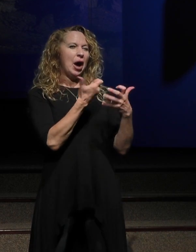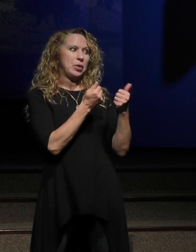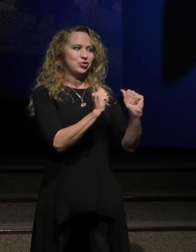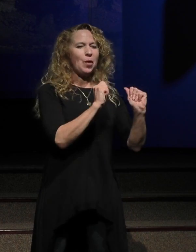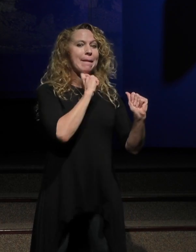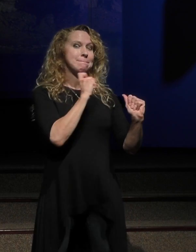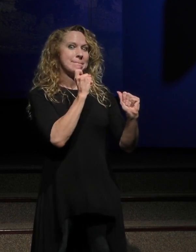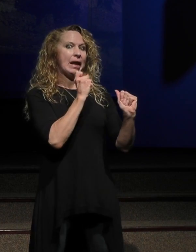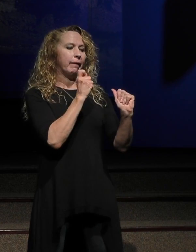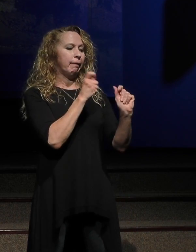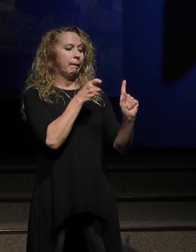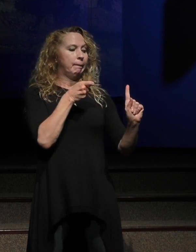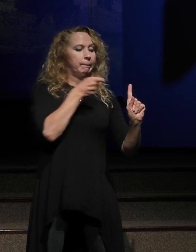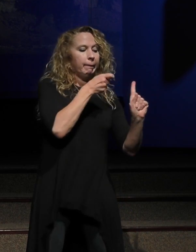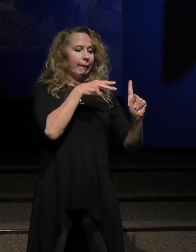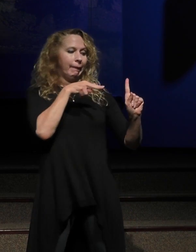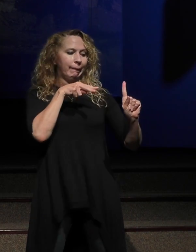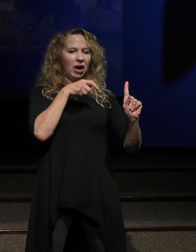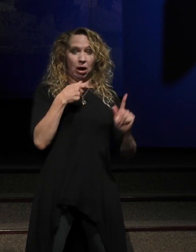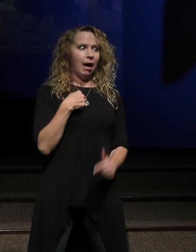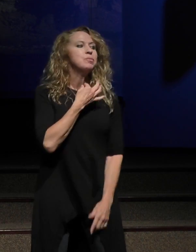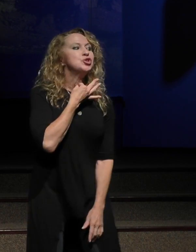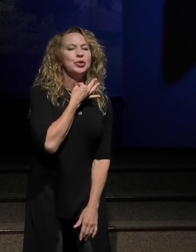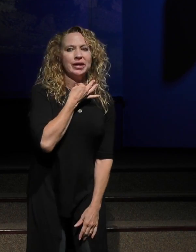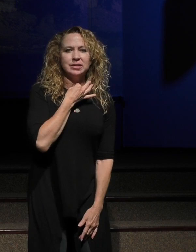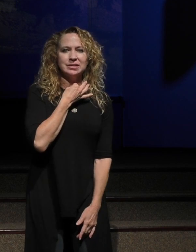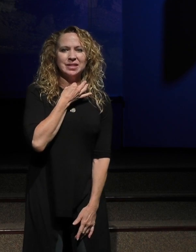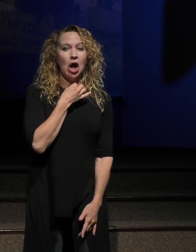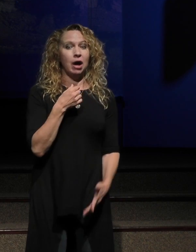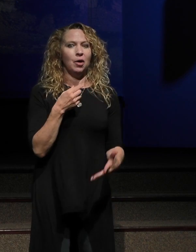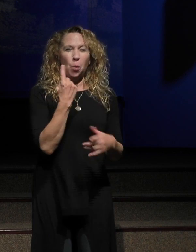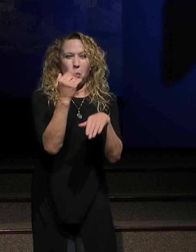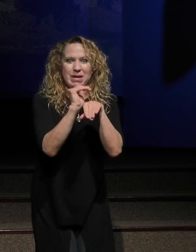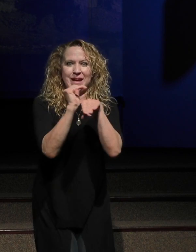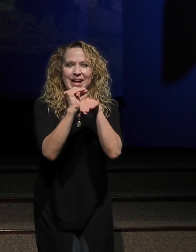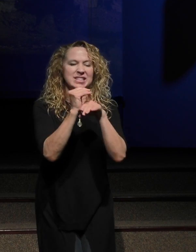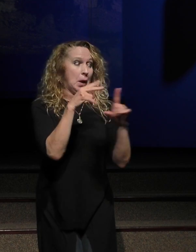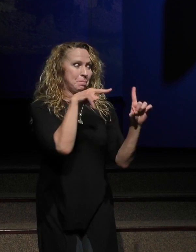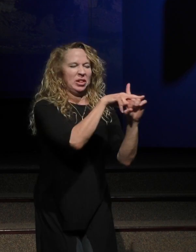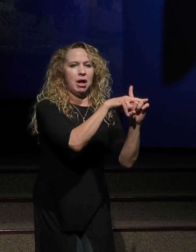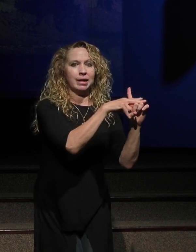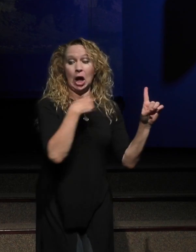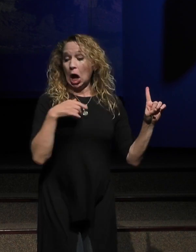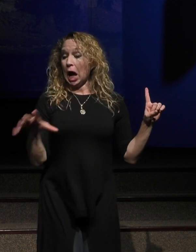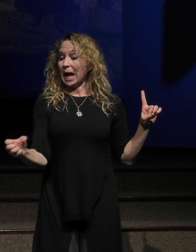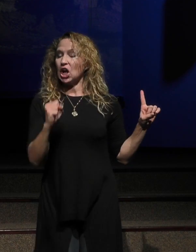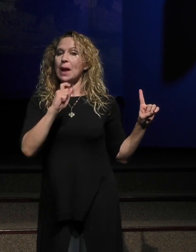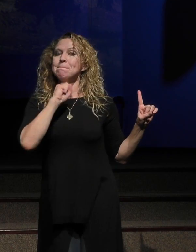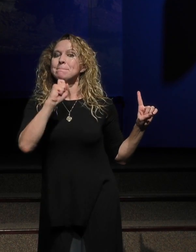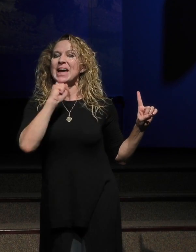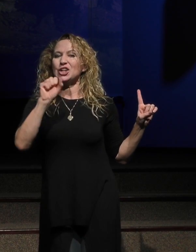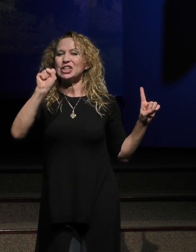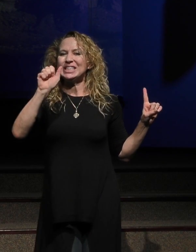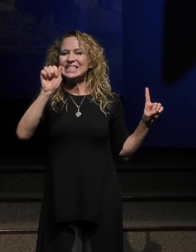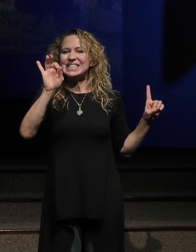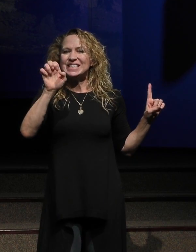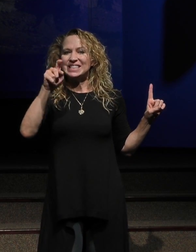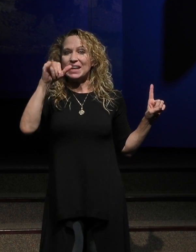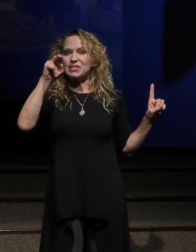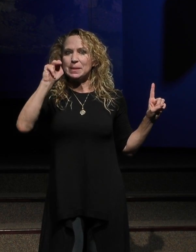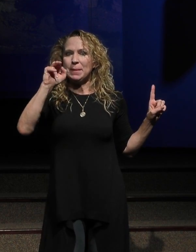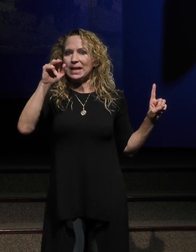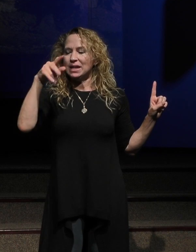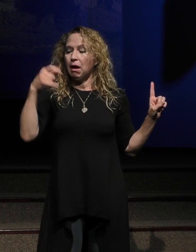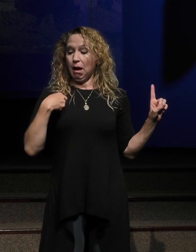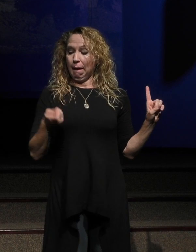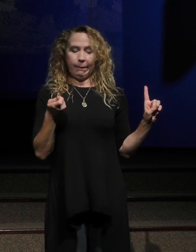And so one night I was kind of curious and I took out a safety pin. I know you're sitting there, you're going, you are not that stupid. No, I am. I guarantee you. And